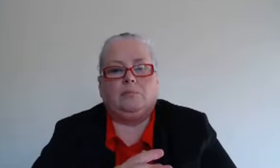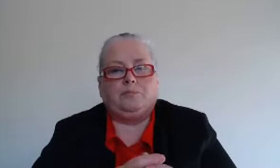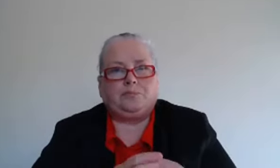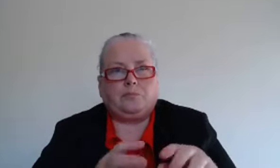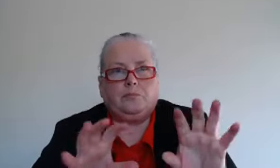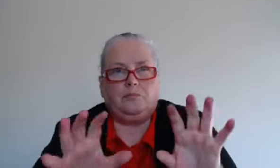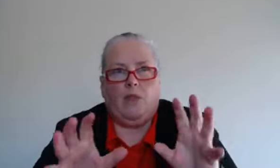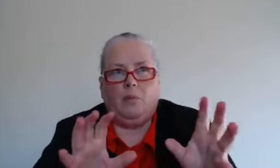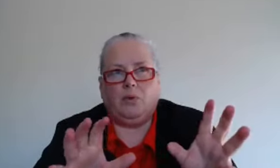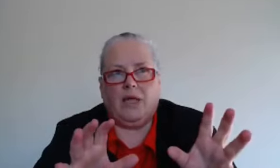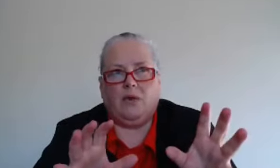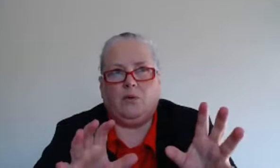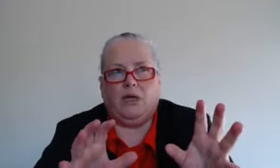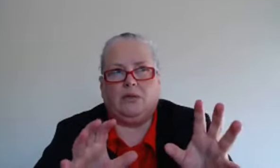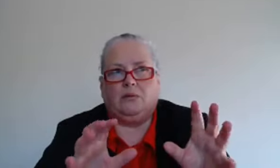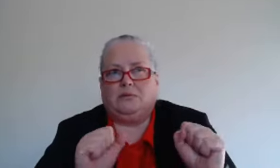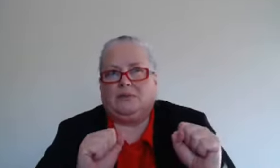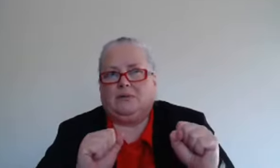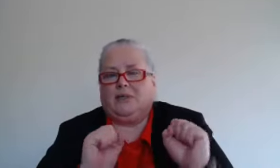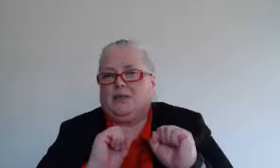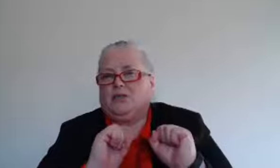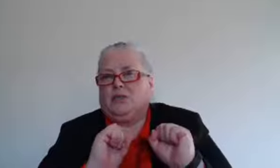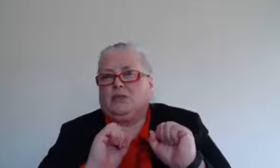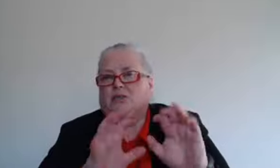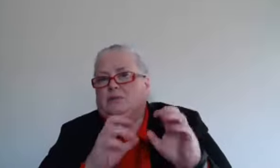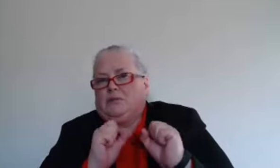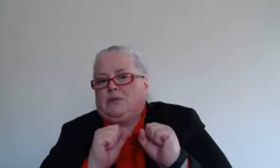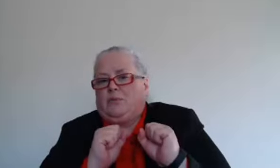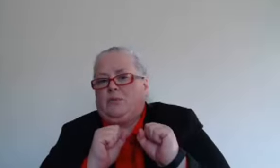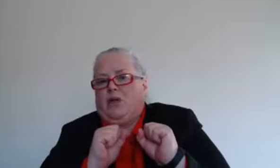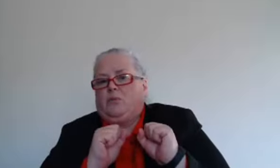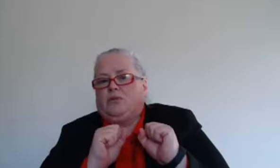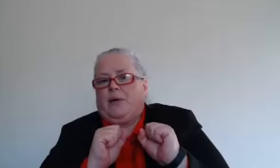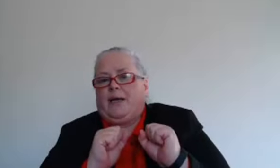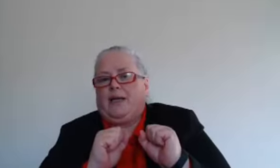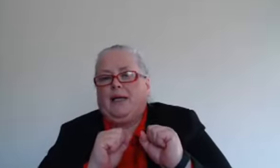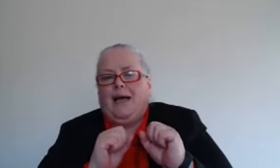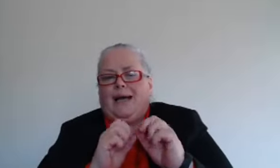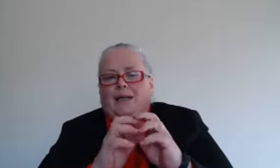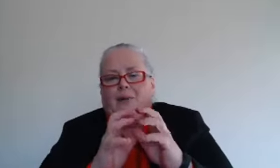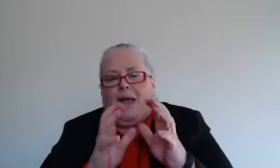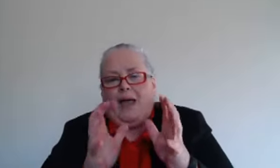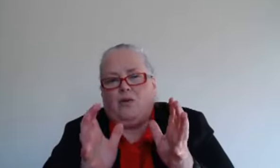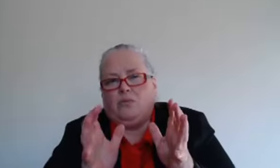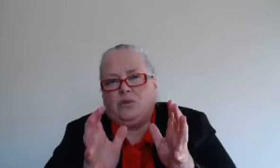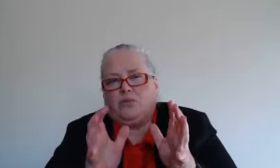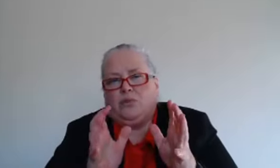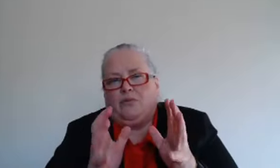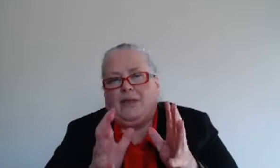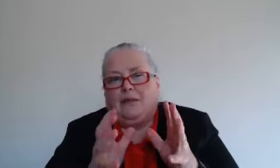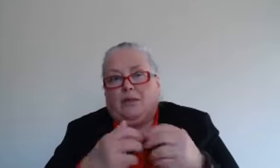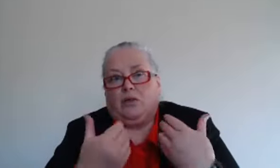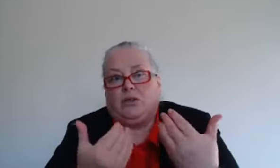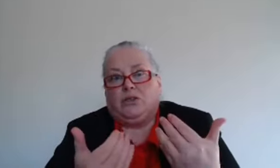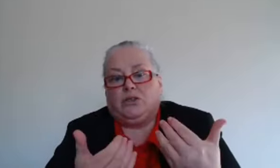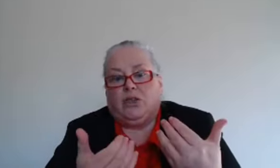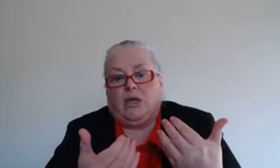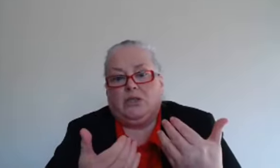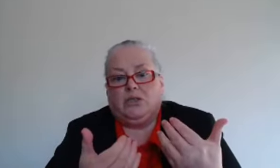but then we kind of go no I can't change and something holds you back and I don't know how much we feel the urge to change